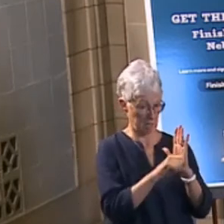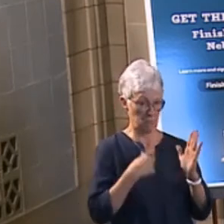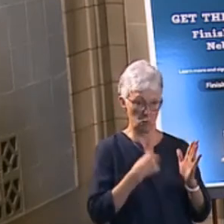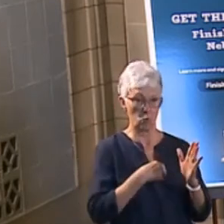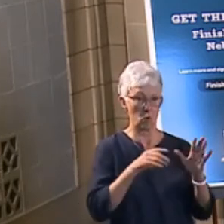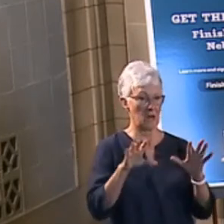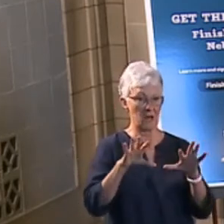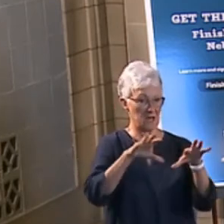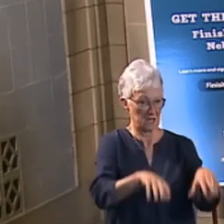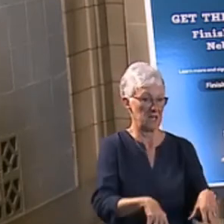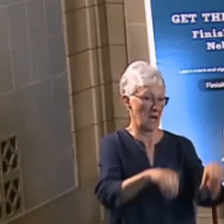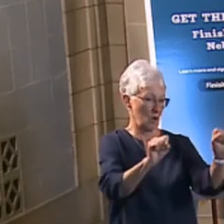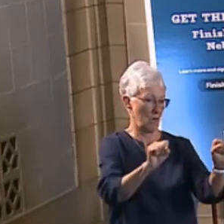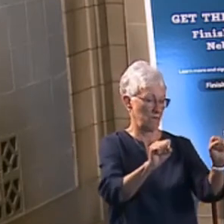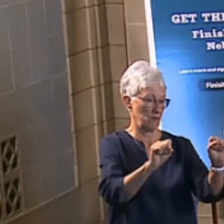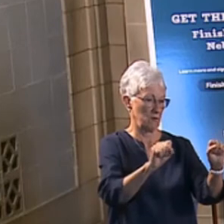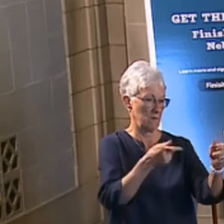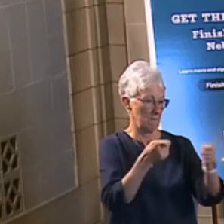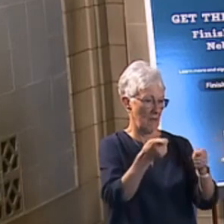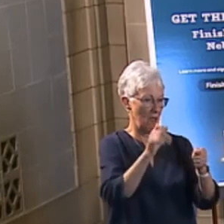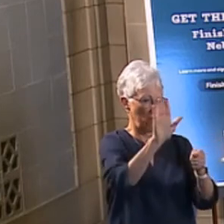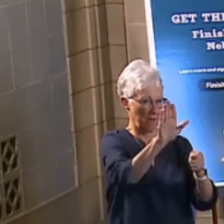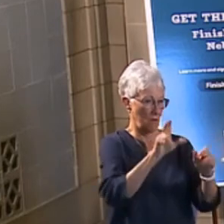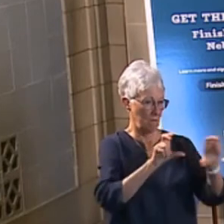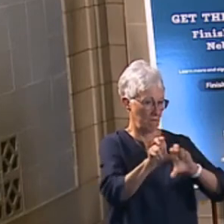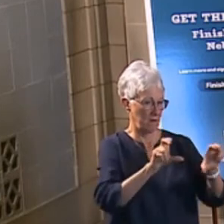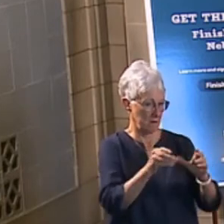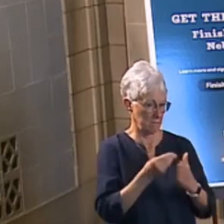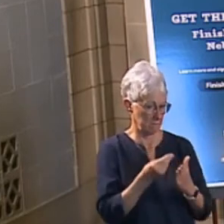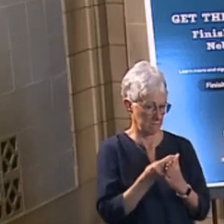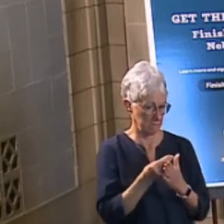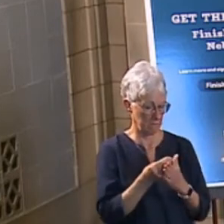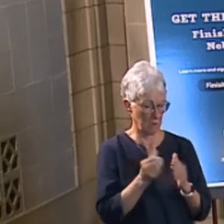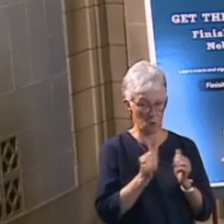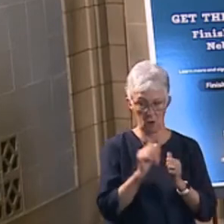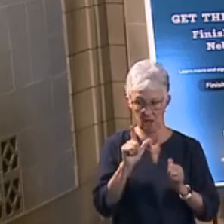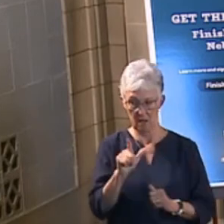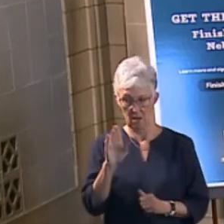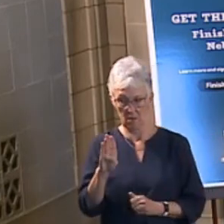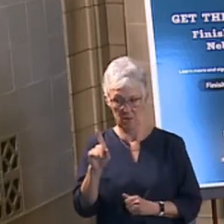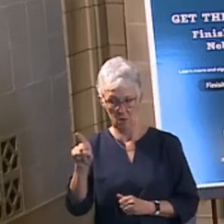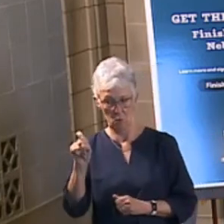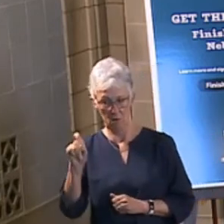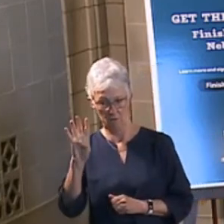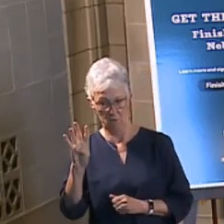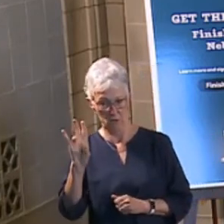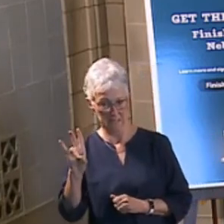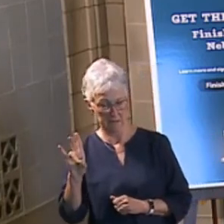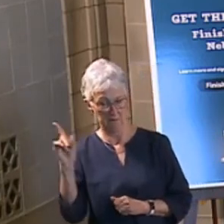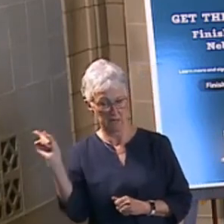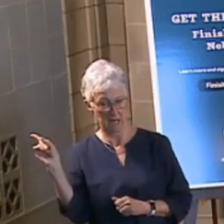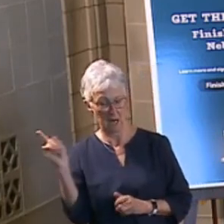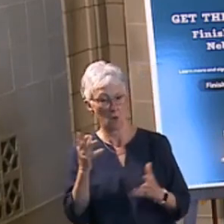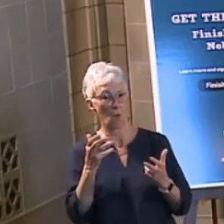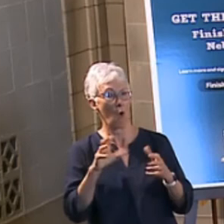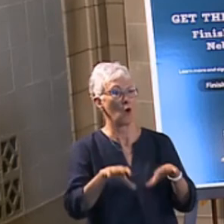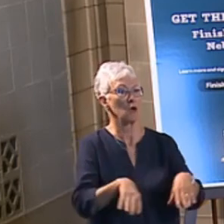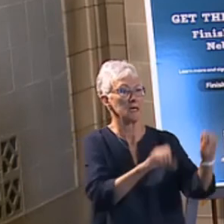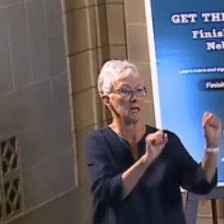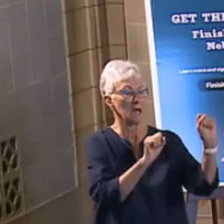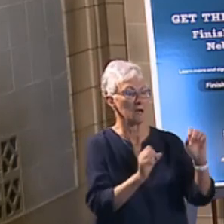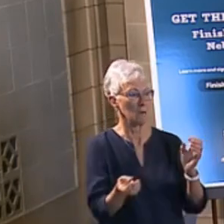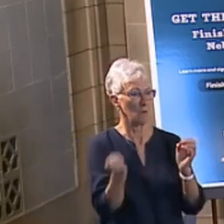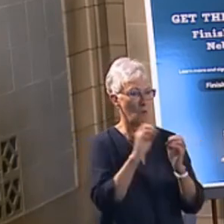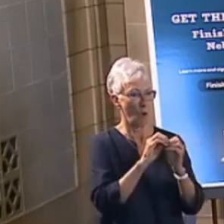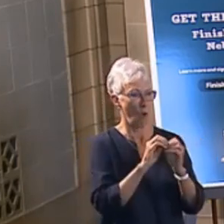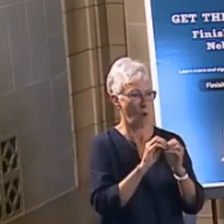management. Now, with LB 147, what they're proposing is to take over more of the actual